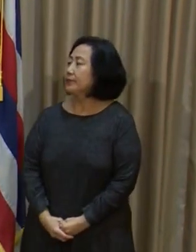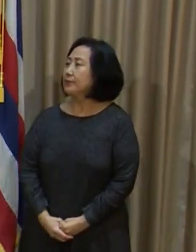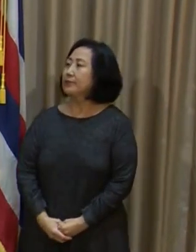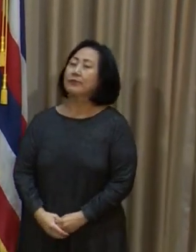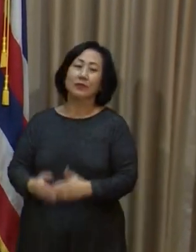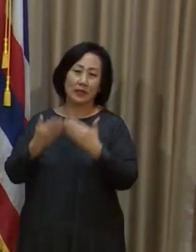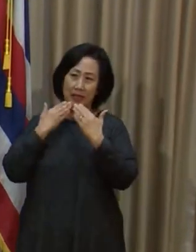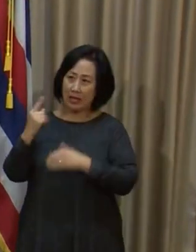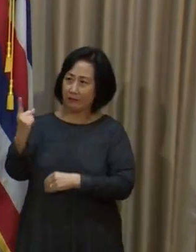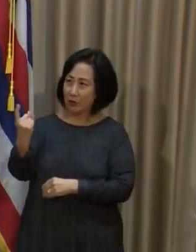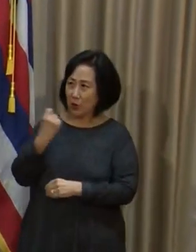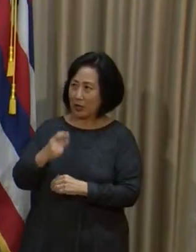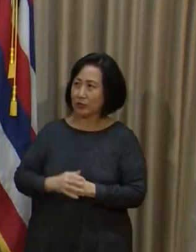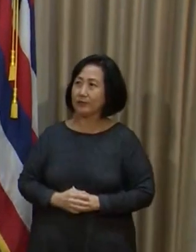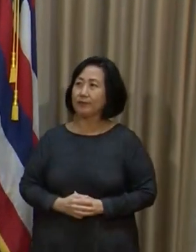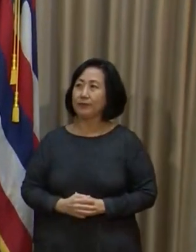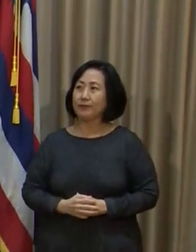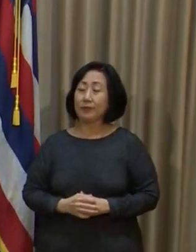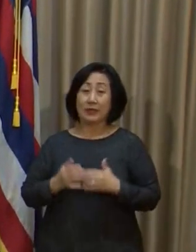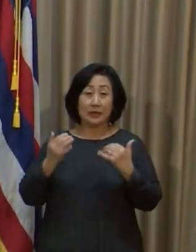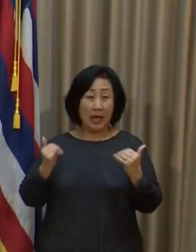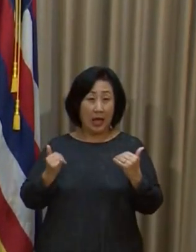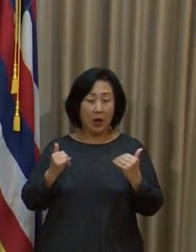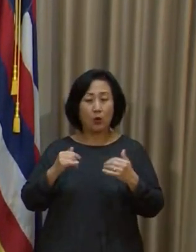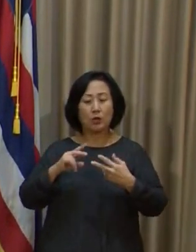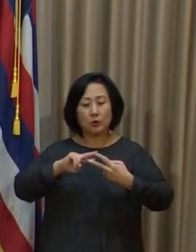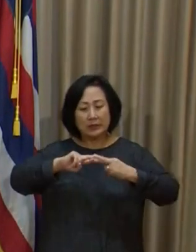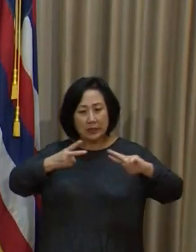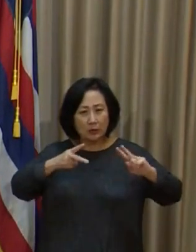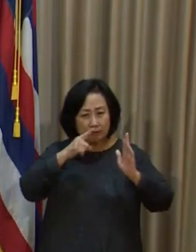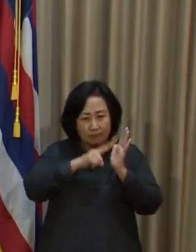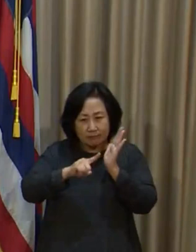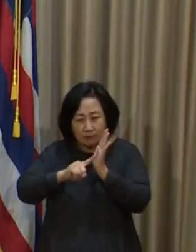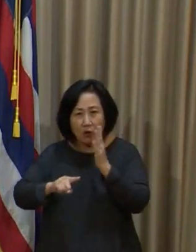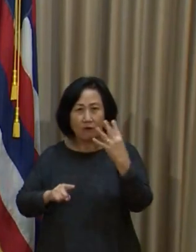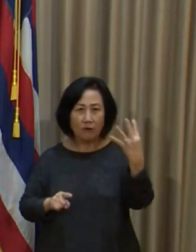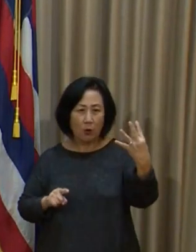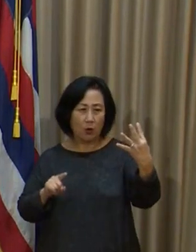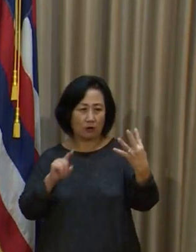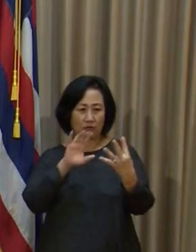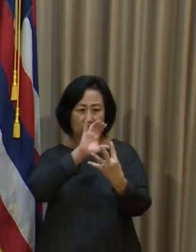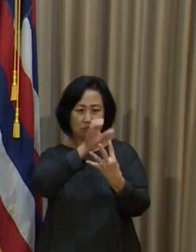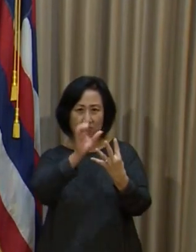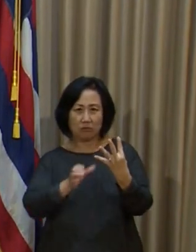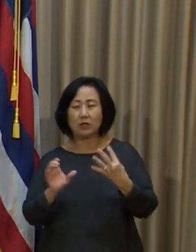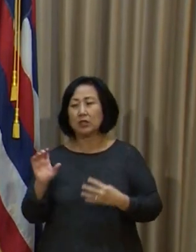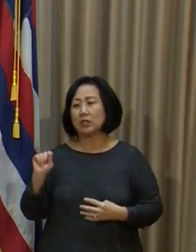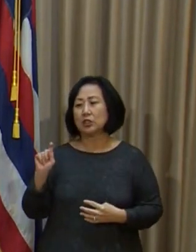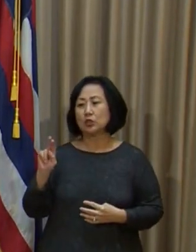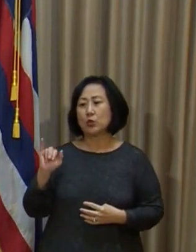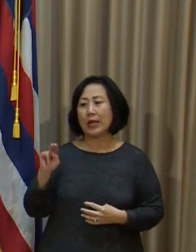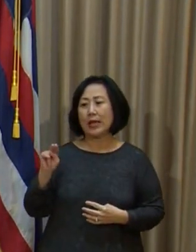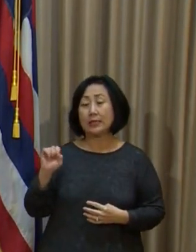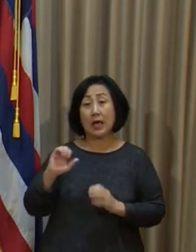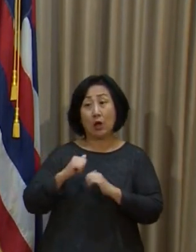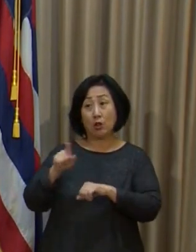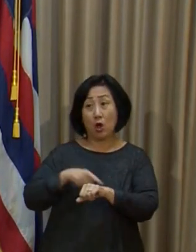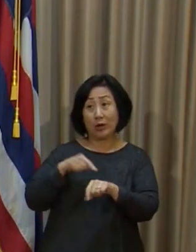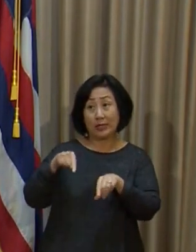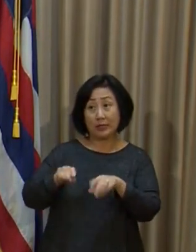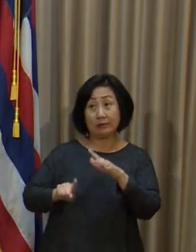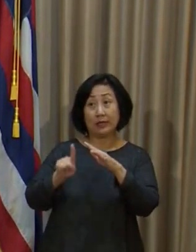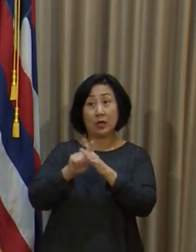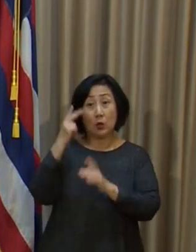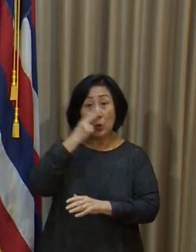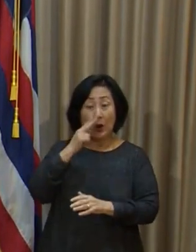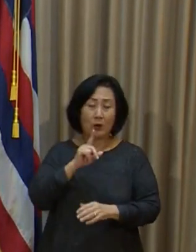Okay, thank you for your question. We're now performing sequencing on four strains, and how long has it been in the state? I really